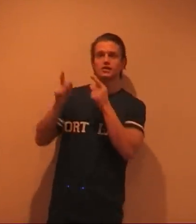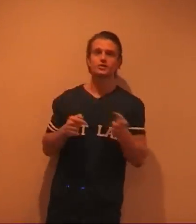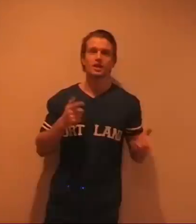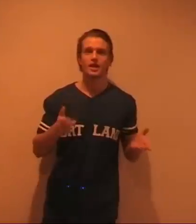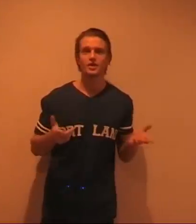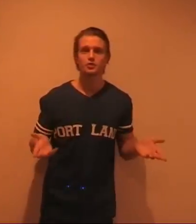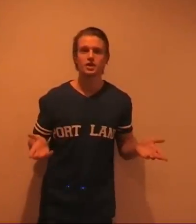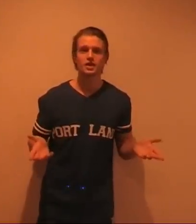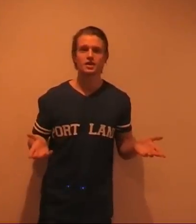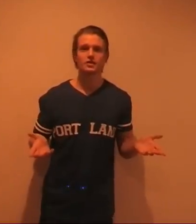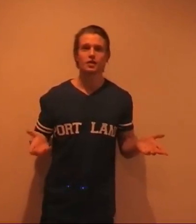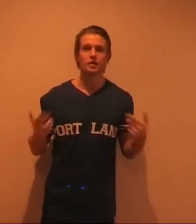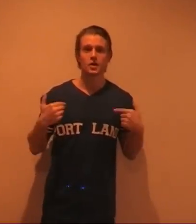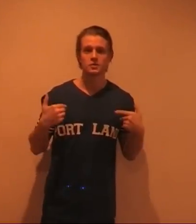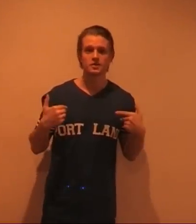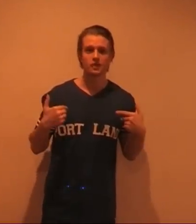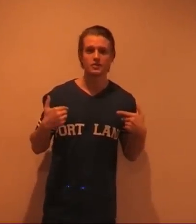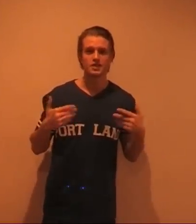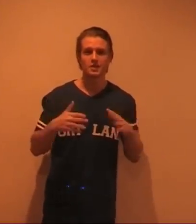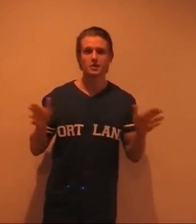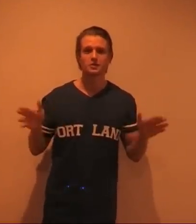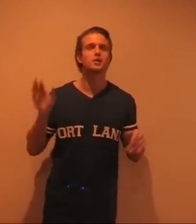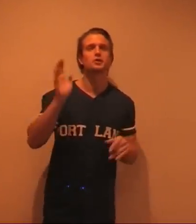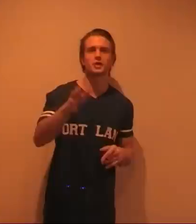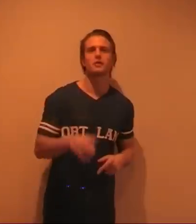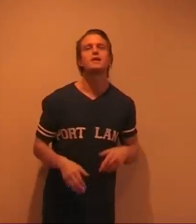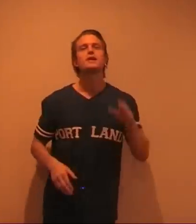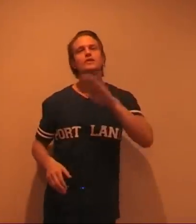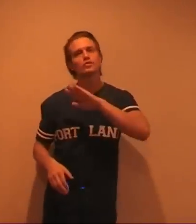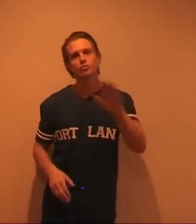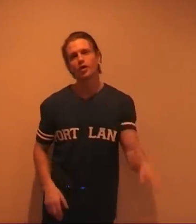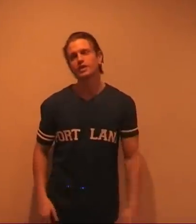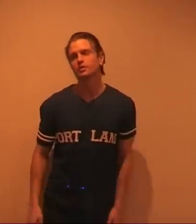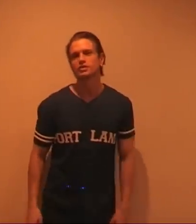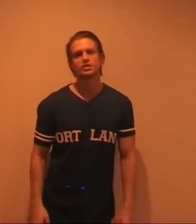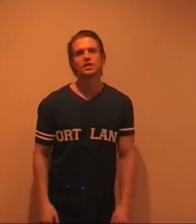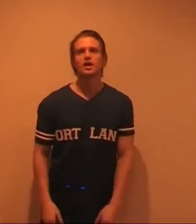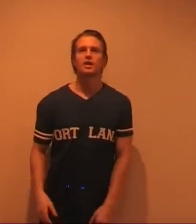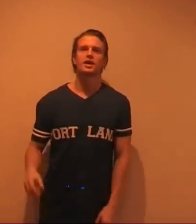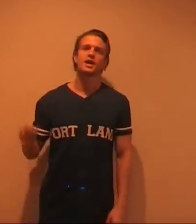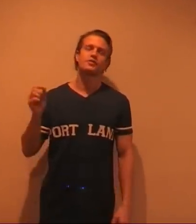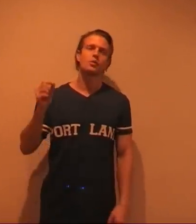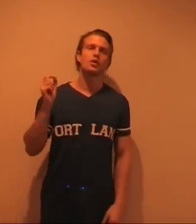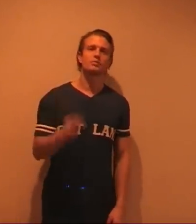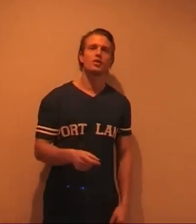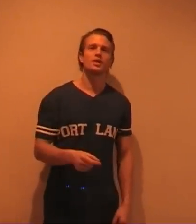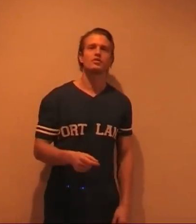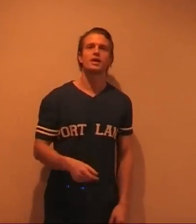Dancing like that usually. Right. On my own. Obviously no girls. No joking. Right. Don't party as much. Okay. And if you are going to party. Right.